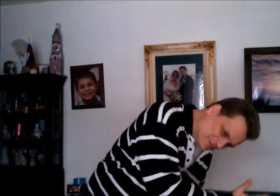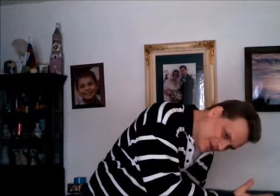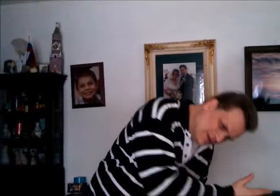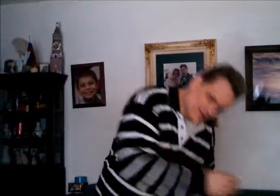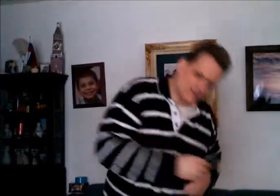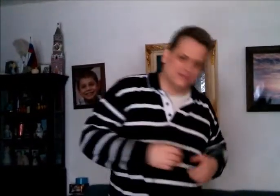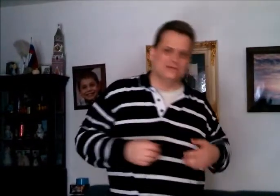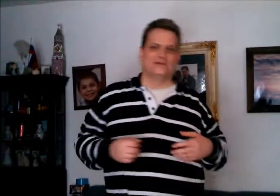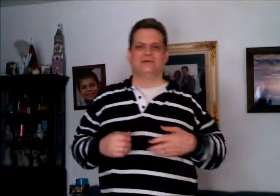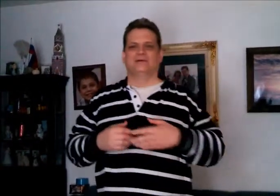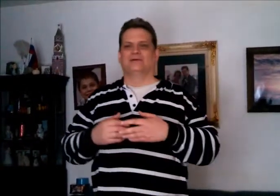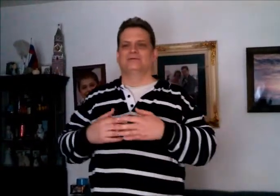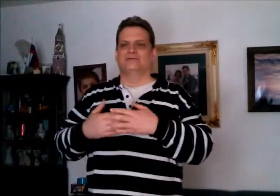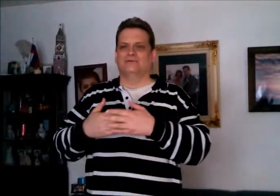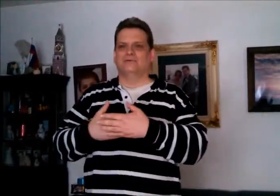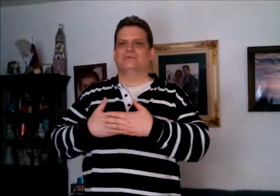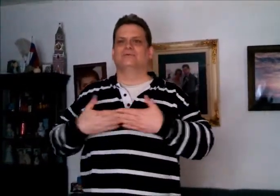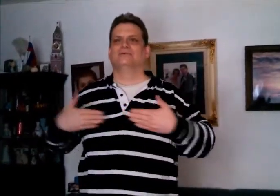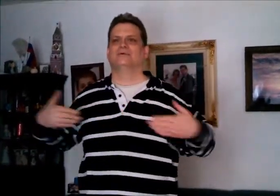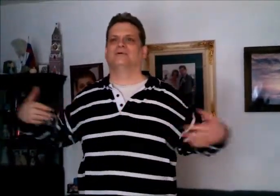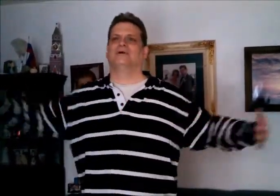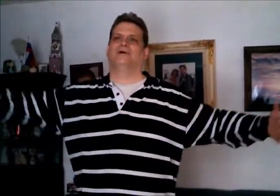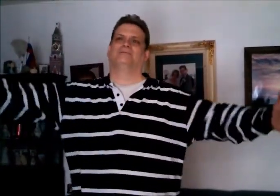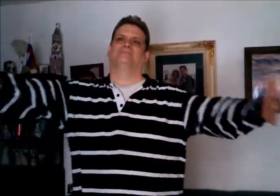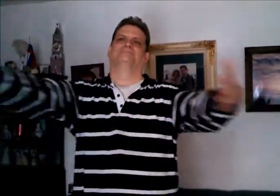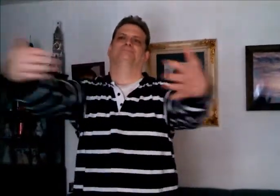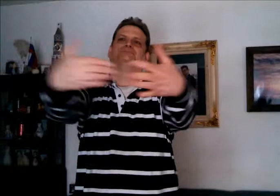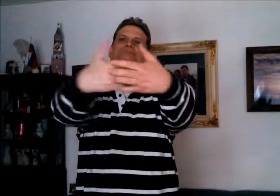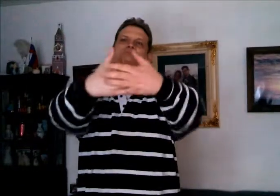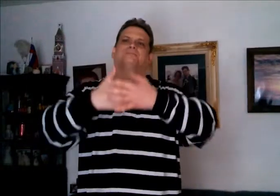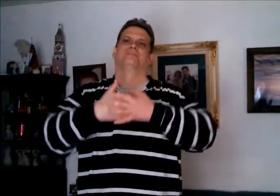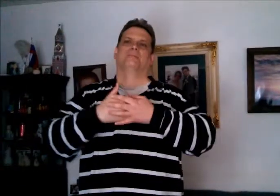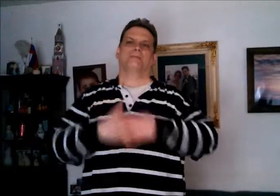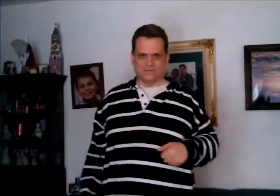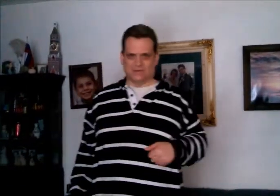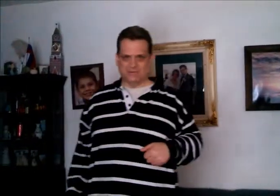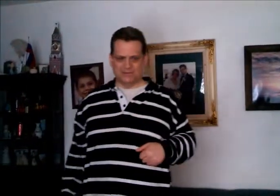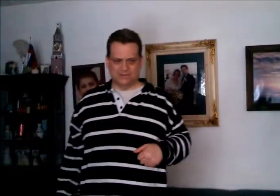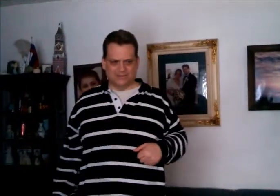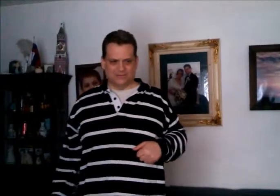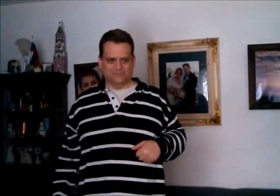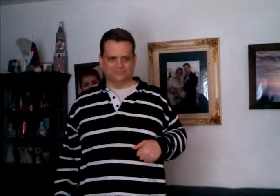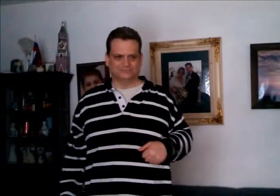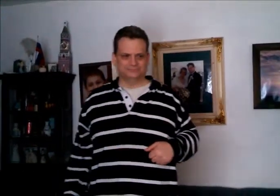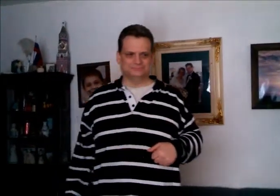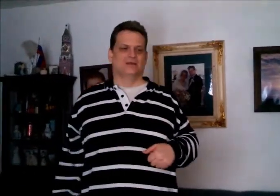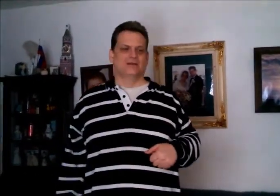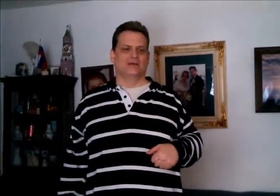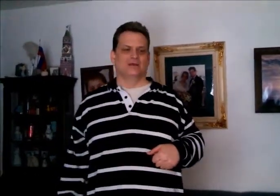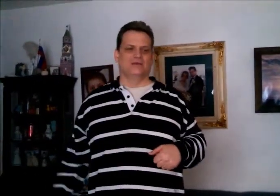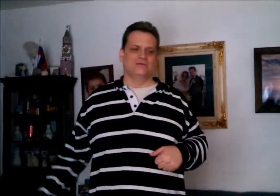from here to all. So, what I'm going to do is